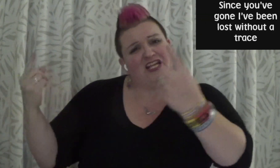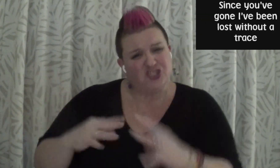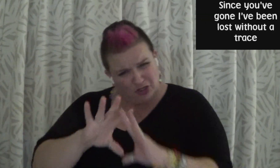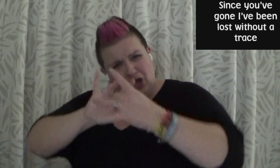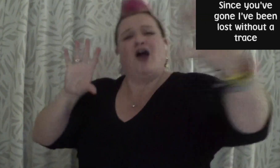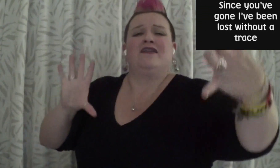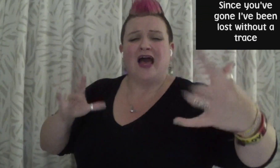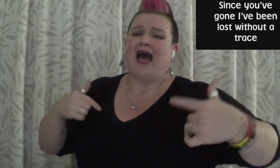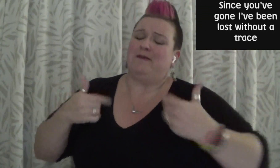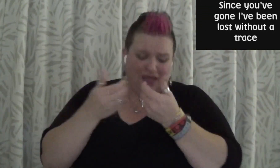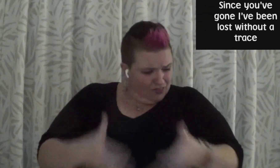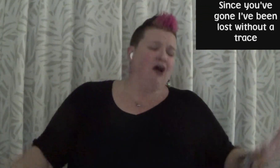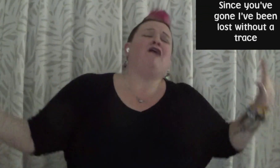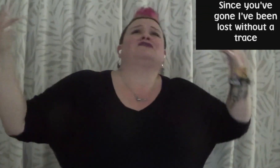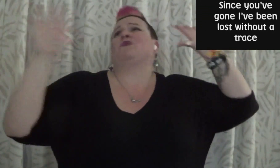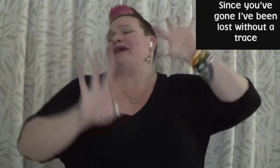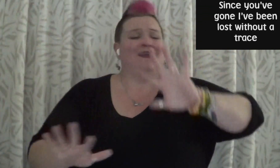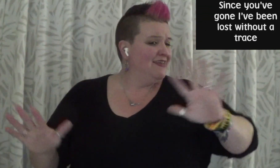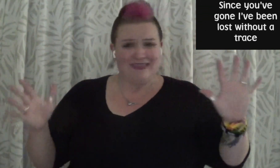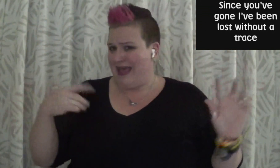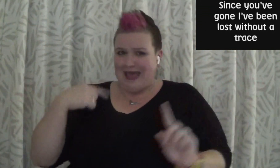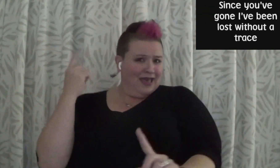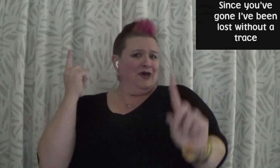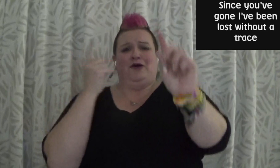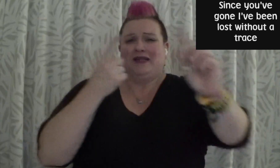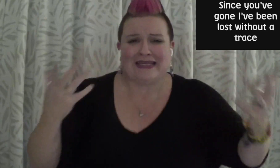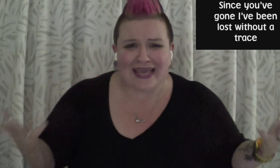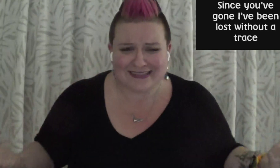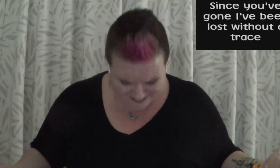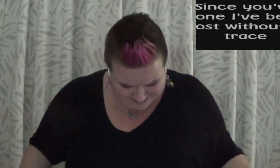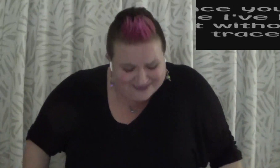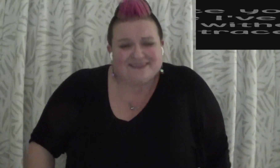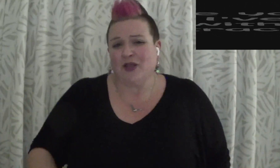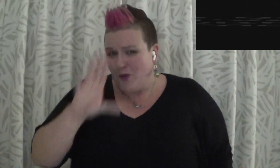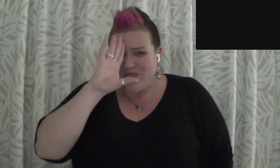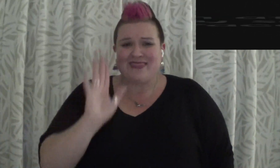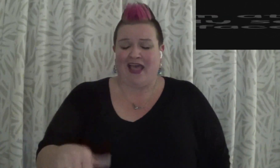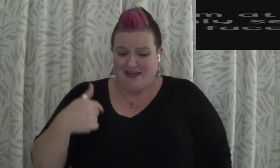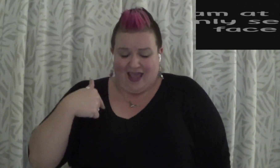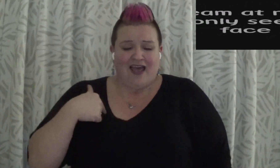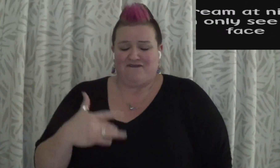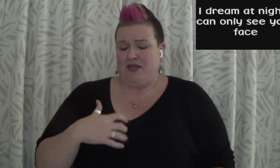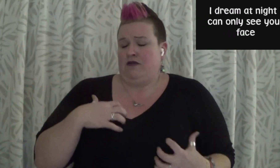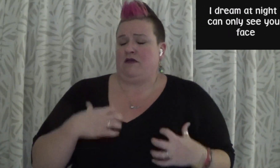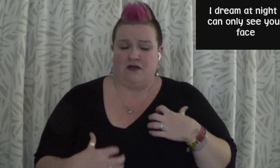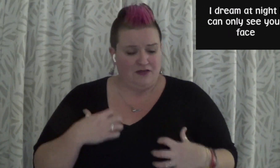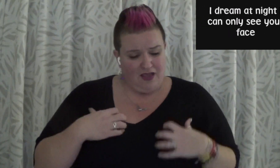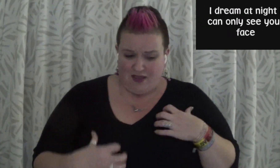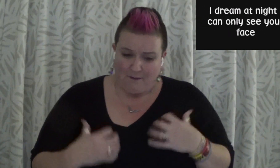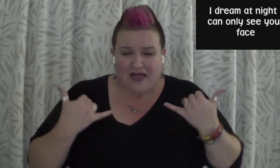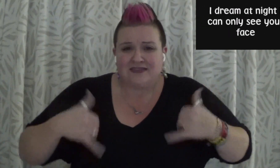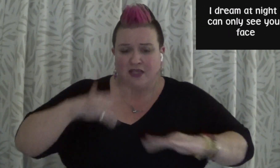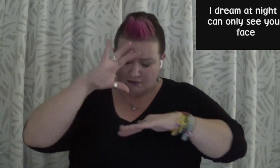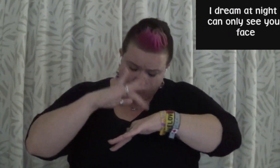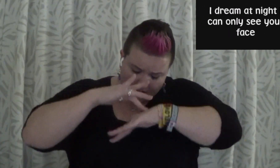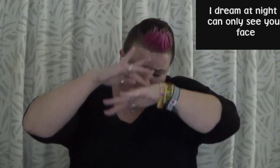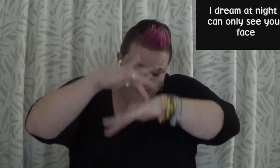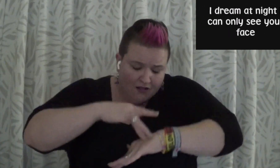Since you've gone I've been lost with your tricks I dream and I can only see